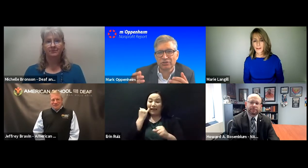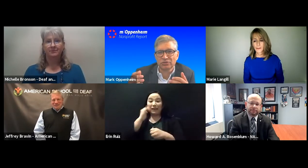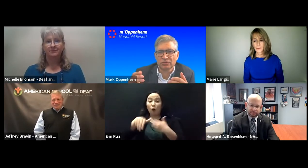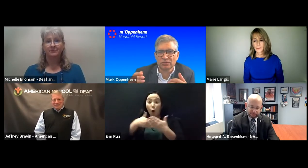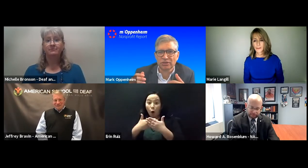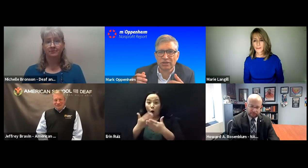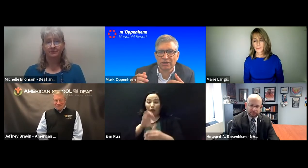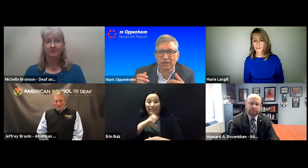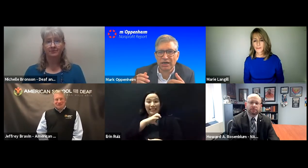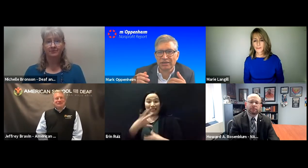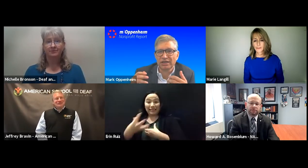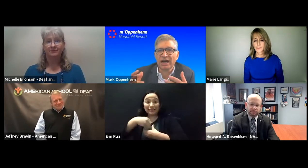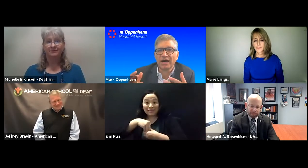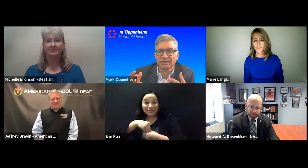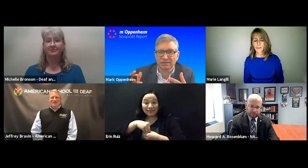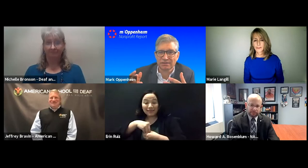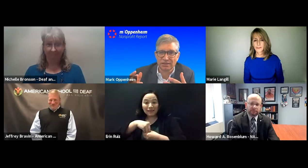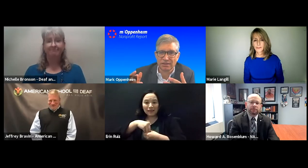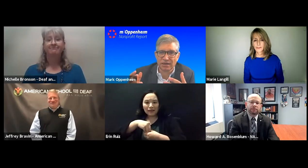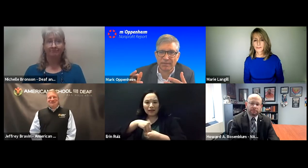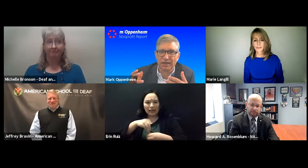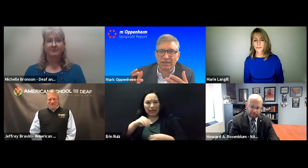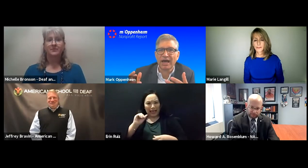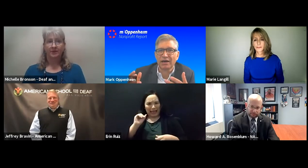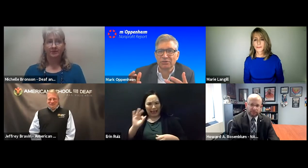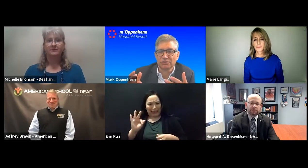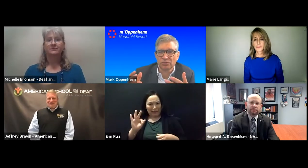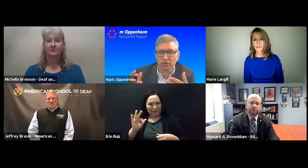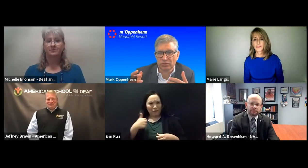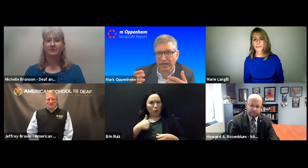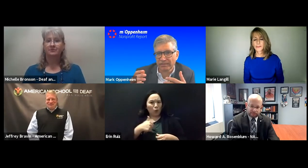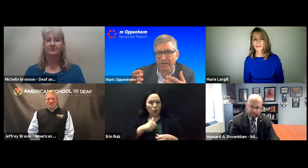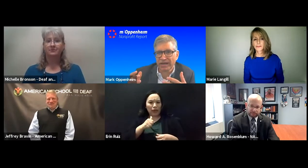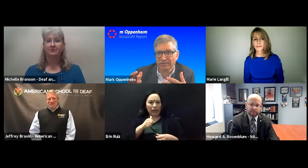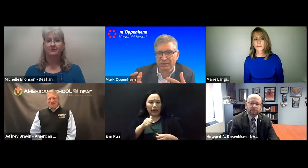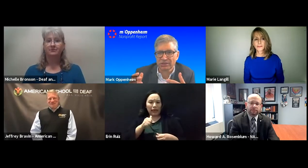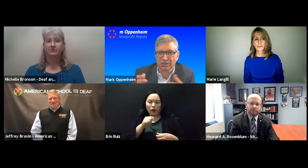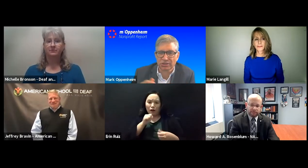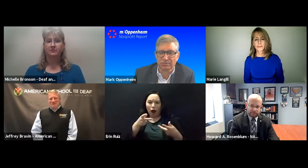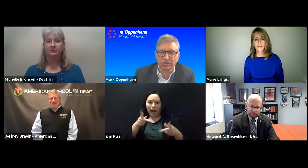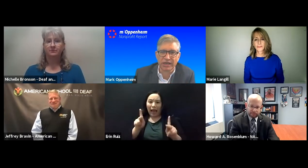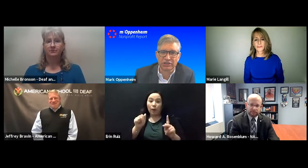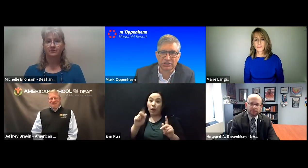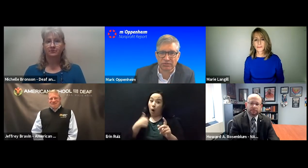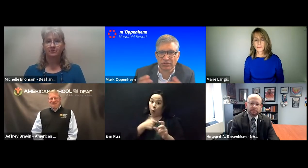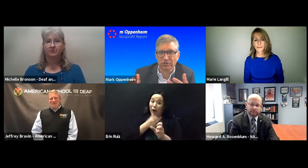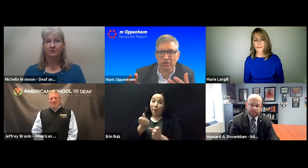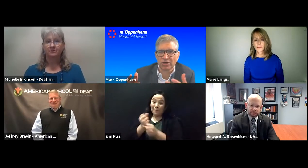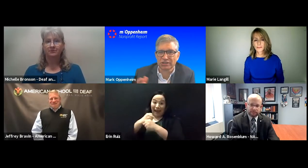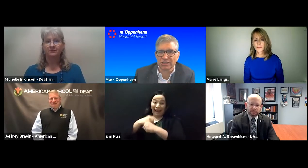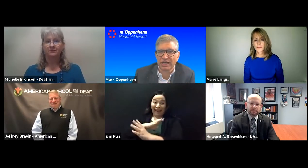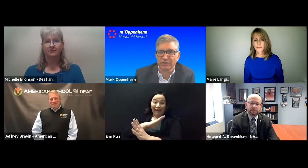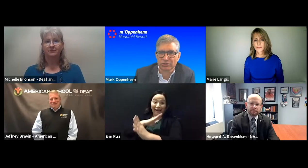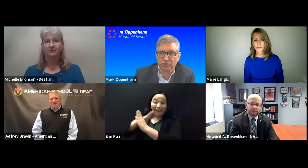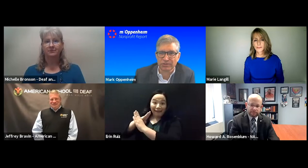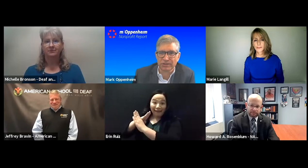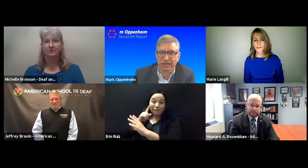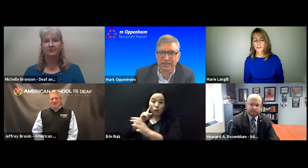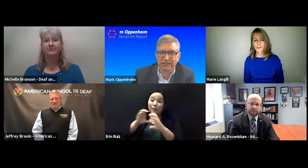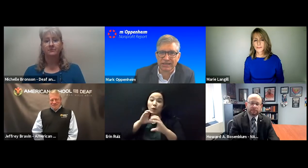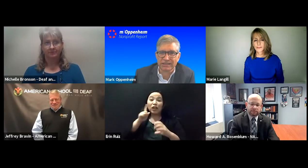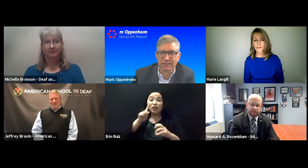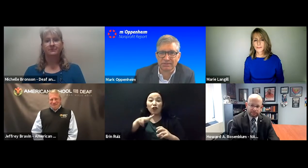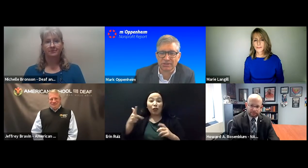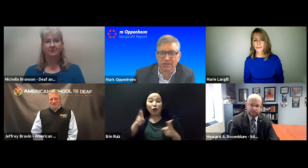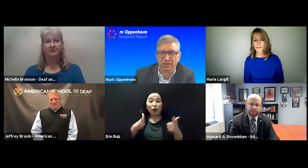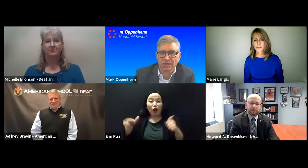to not allow or create impediments to the communication of the third largest language group in the